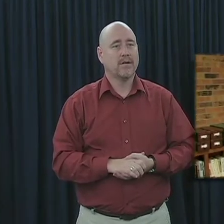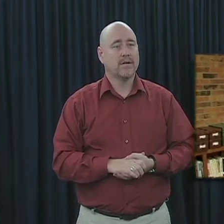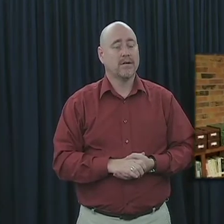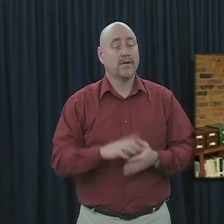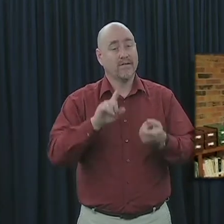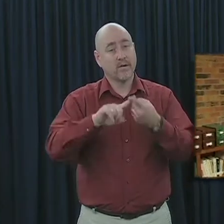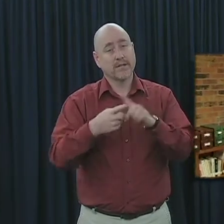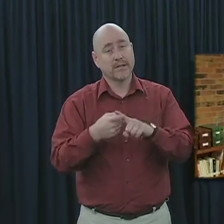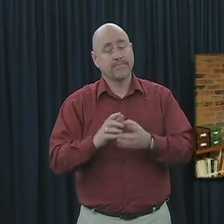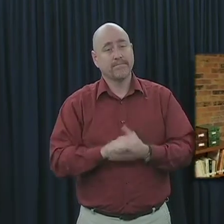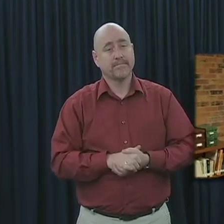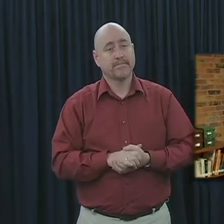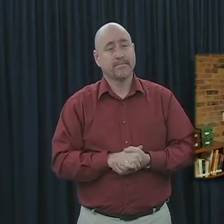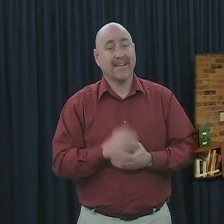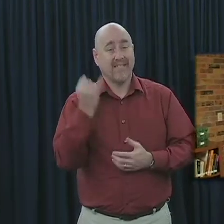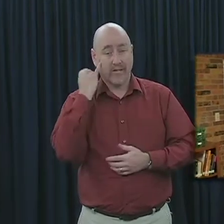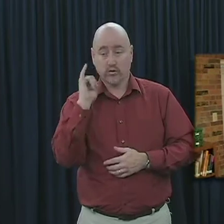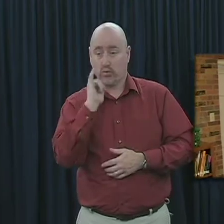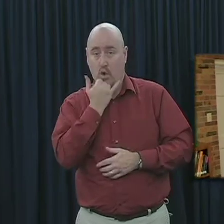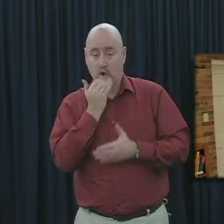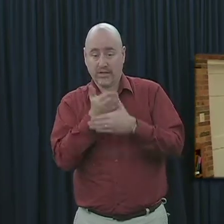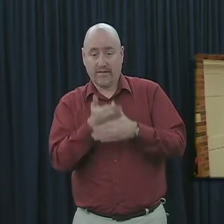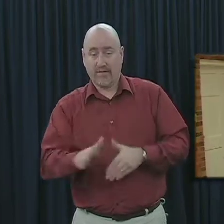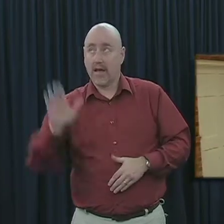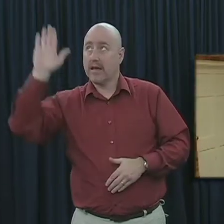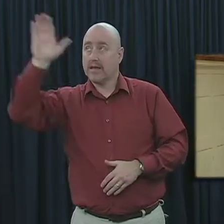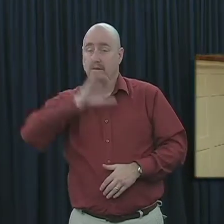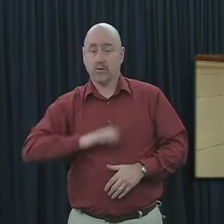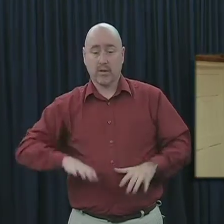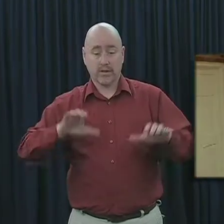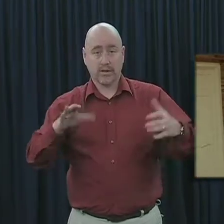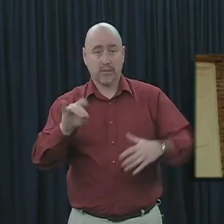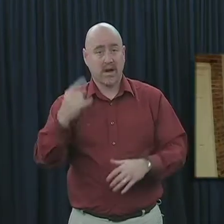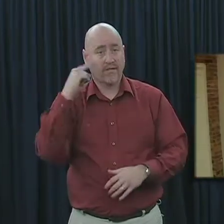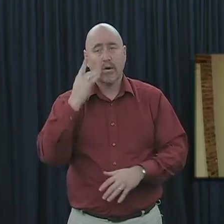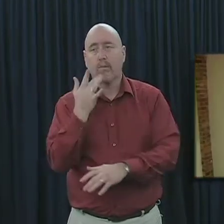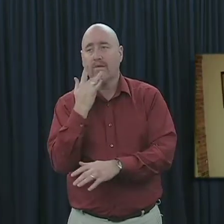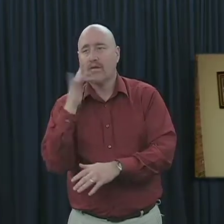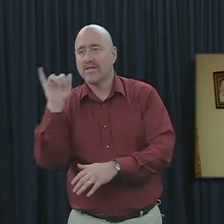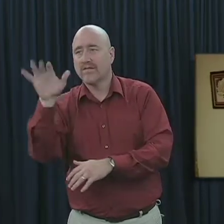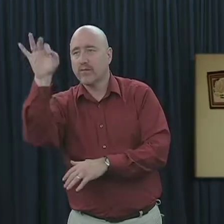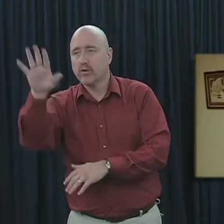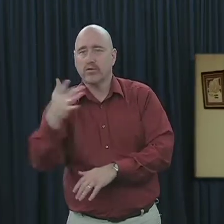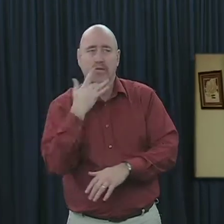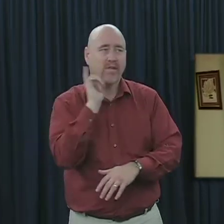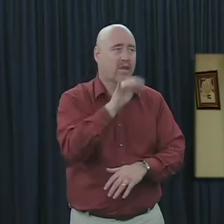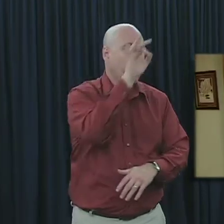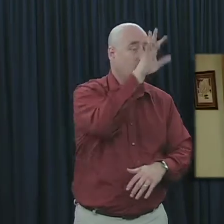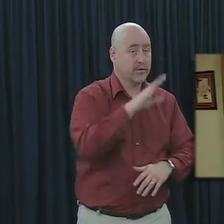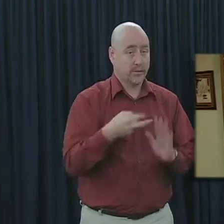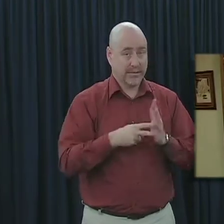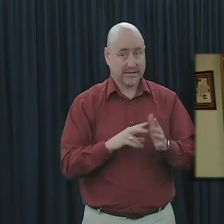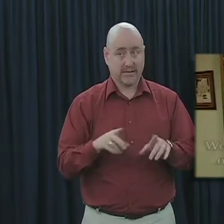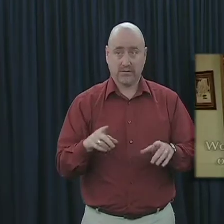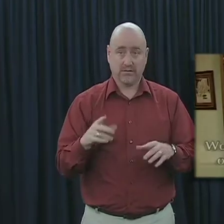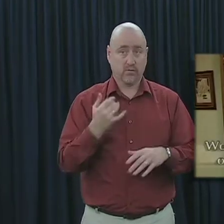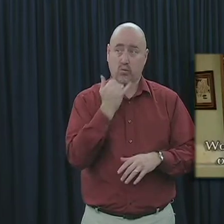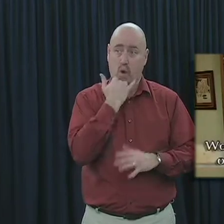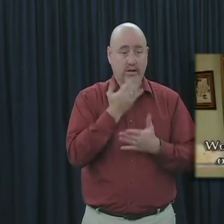Now friend, if it were wrong to divide the body of Christ over a preference for preachers, would it not be wrong to divide the